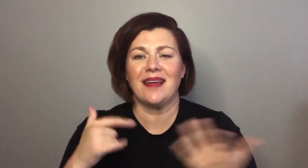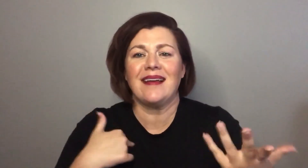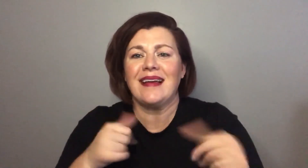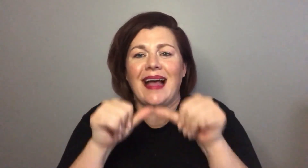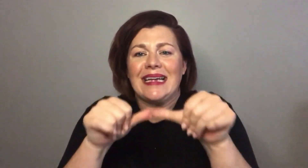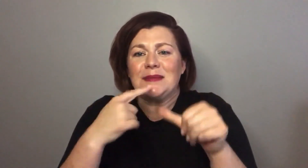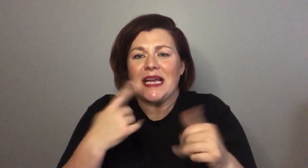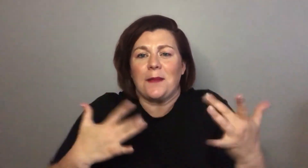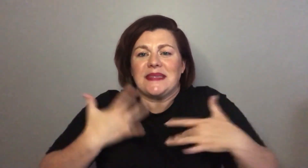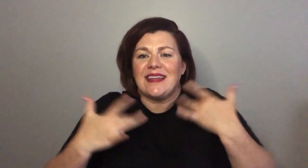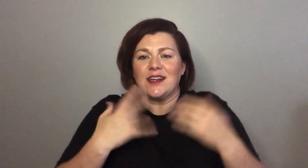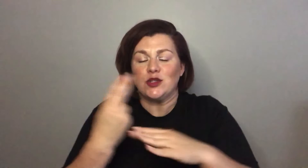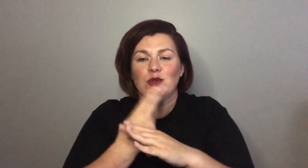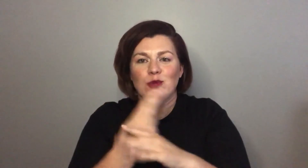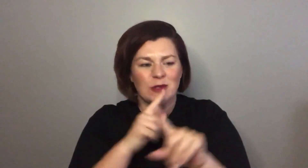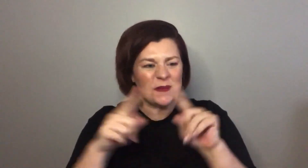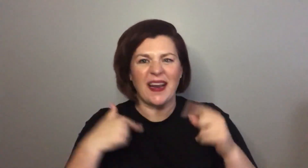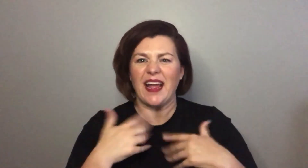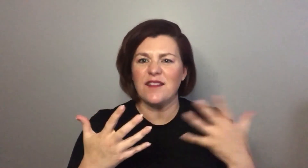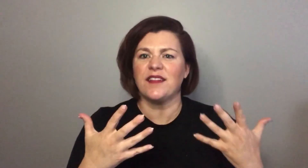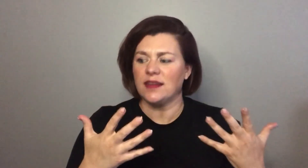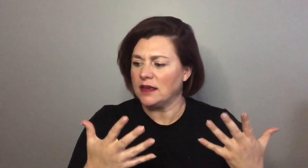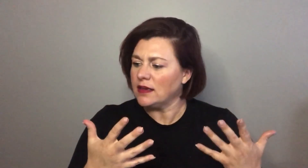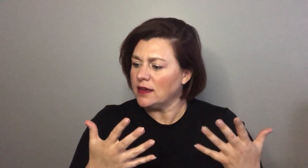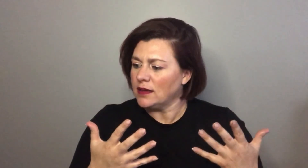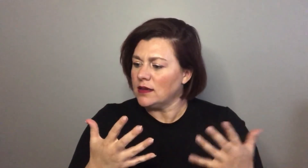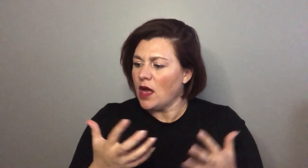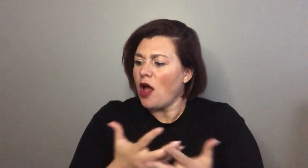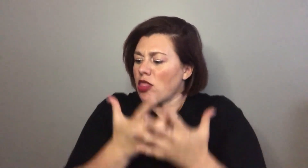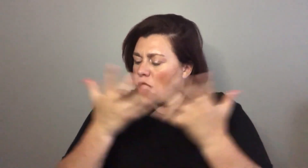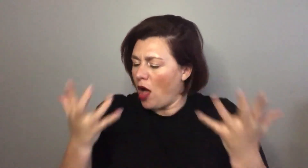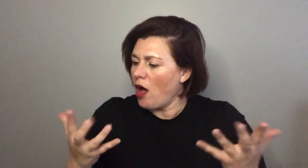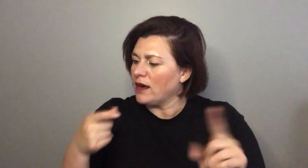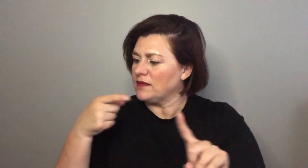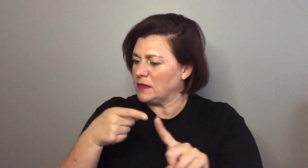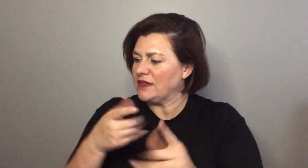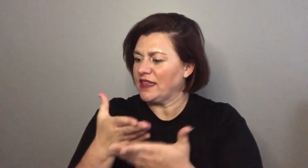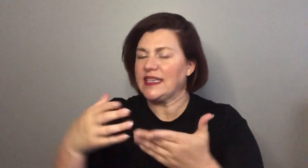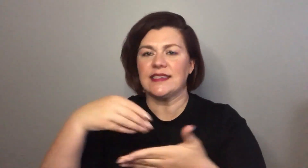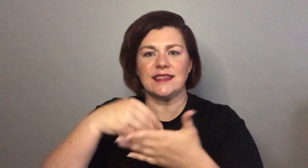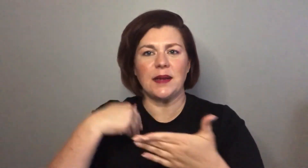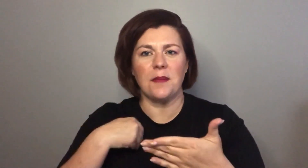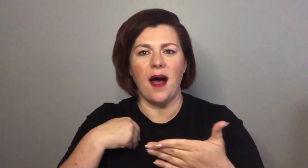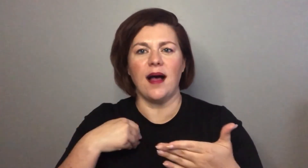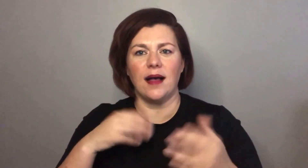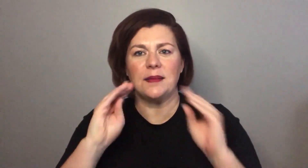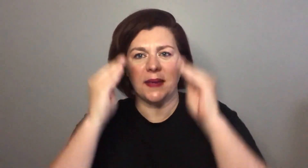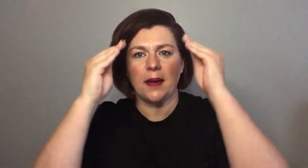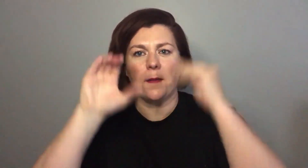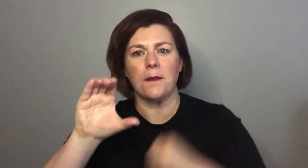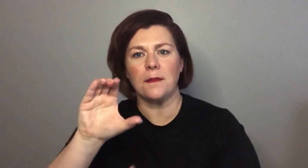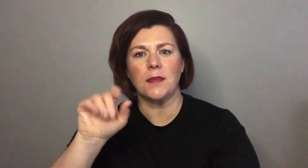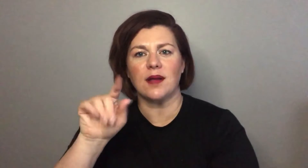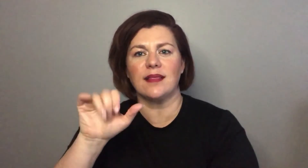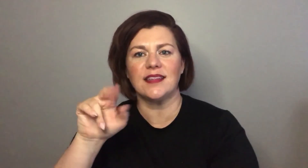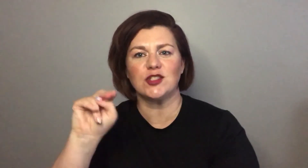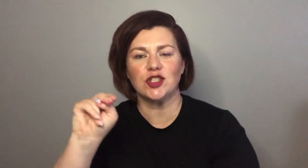I keep saying that I'm excited to use everything but it's I legitimately am excited to use everything that I have